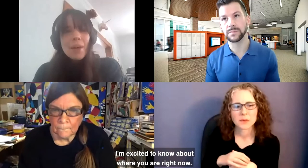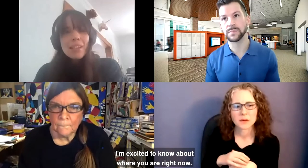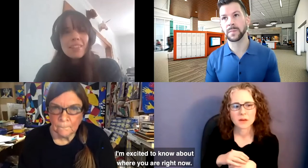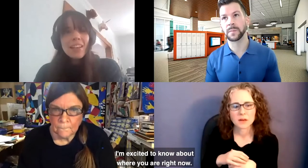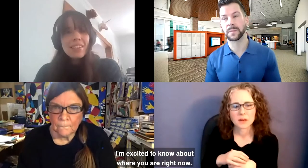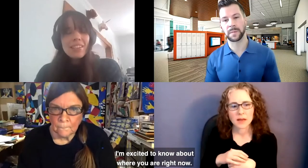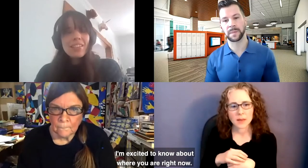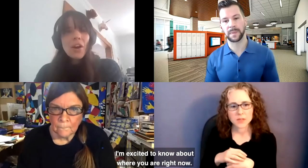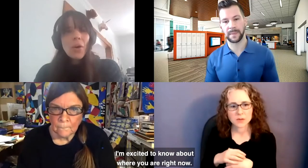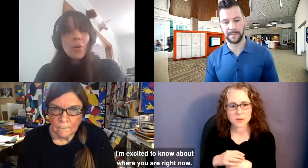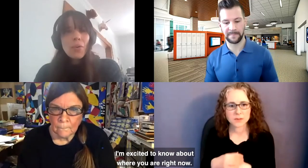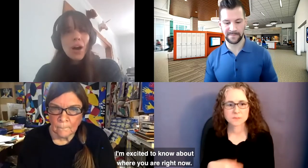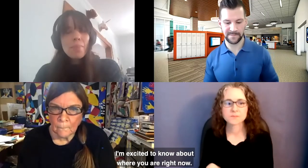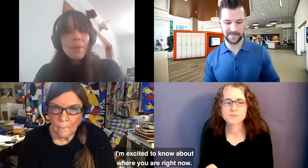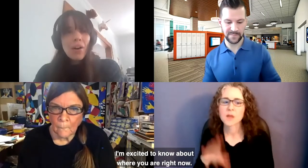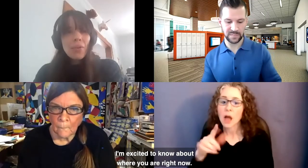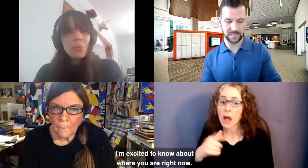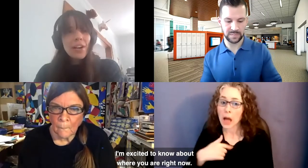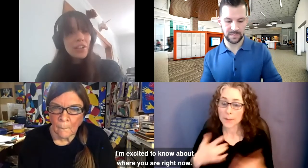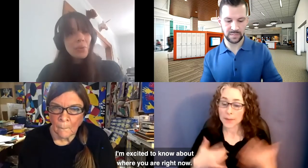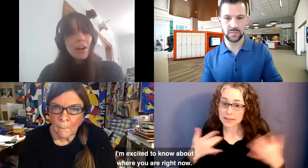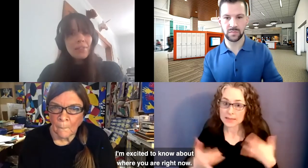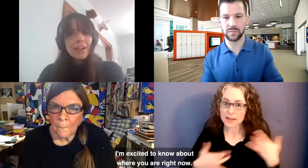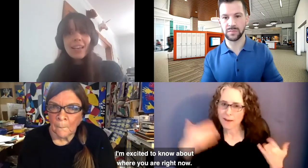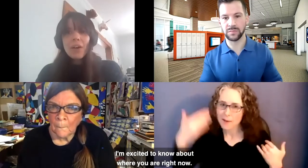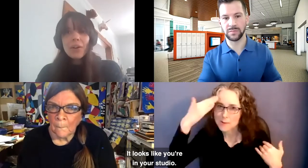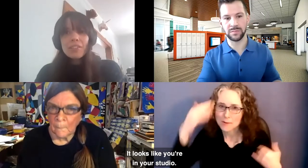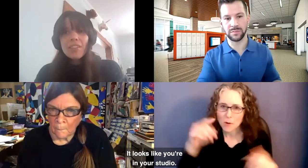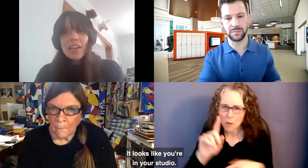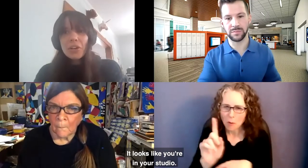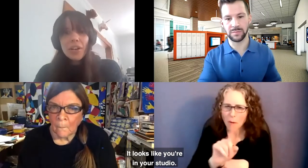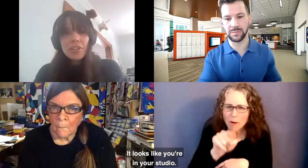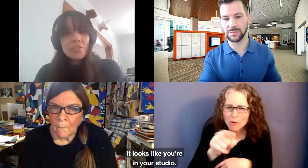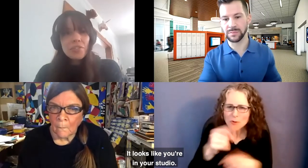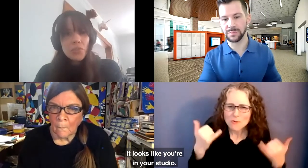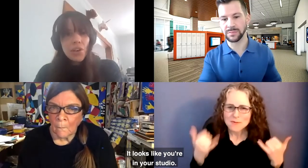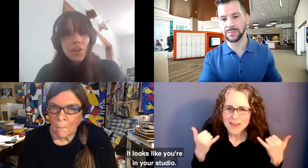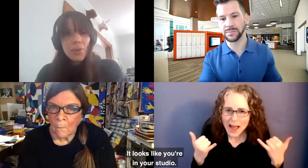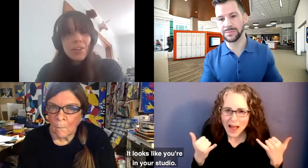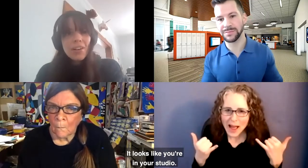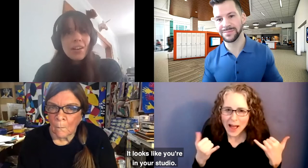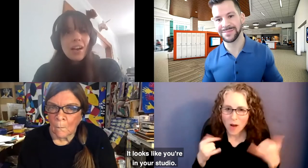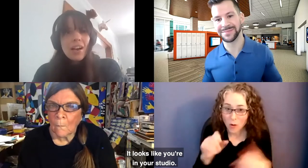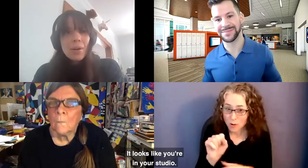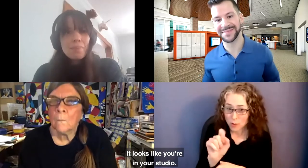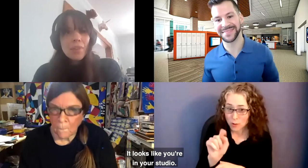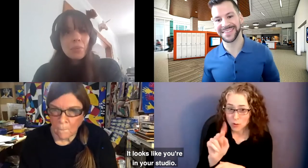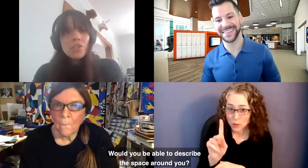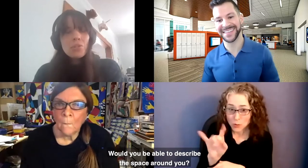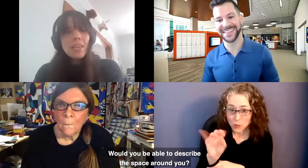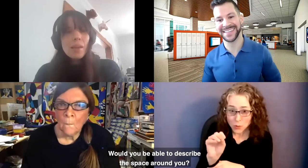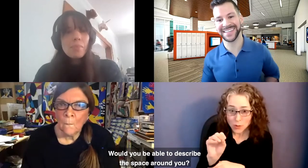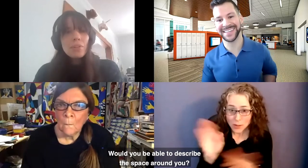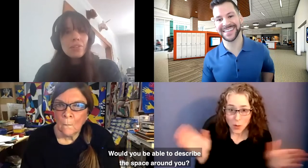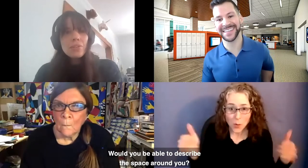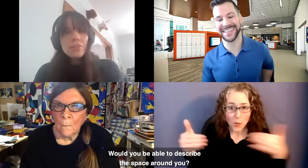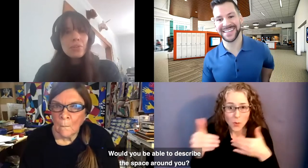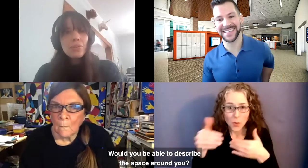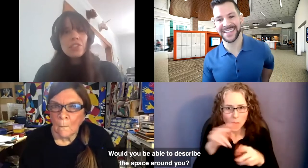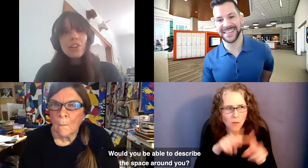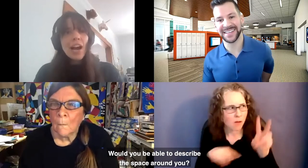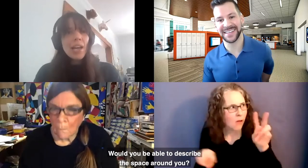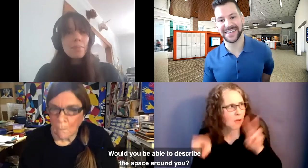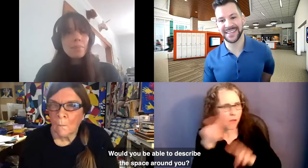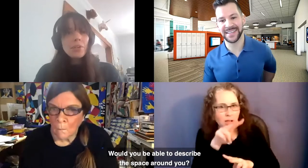I'm excited to know about where you are right now. It looks like you're in your studio. Would you be able to